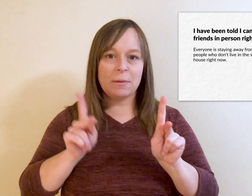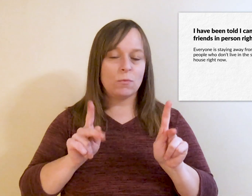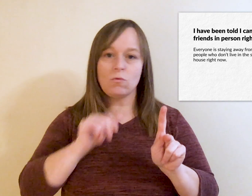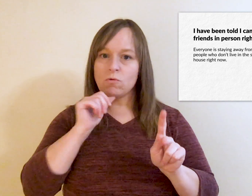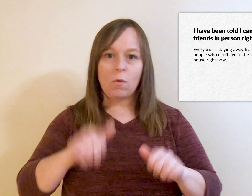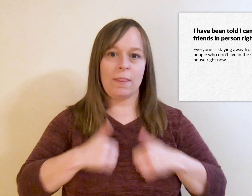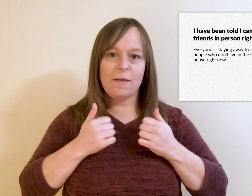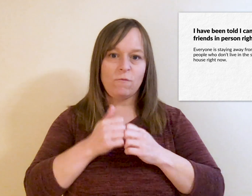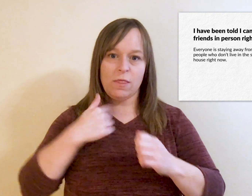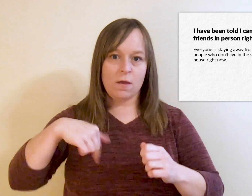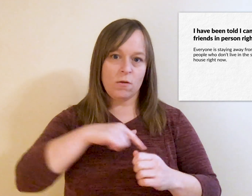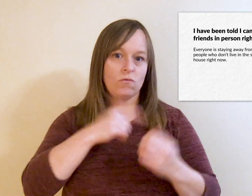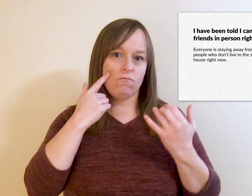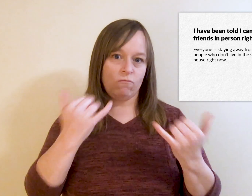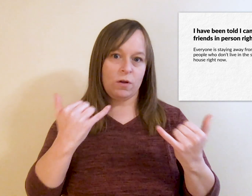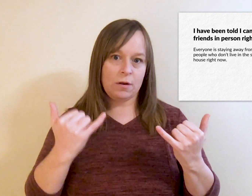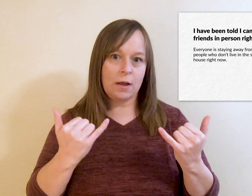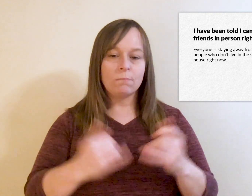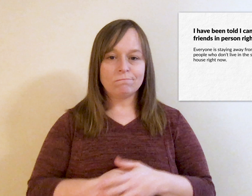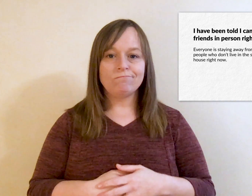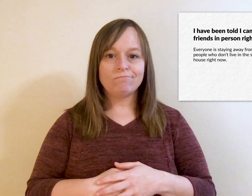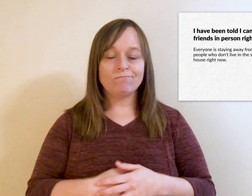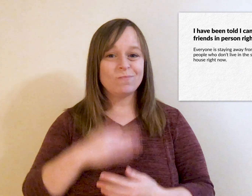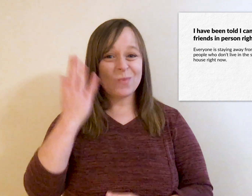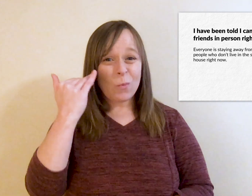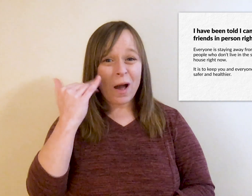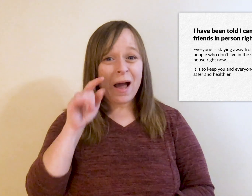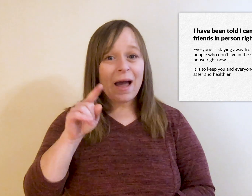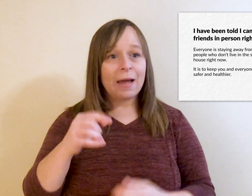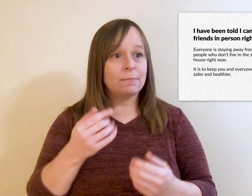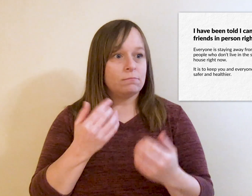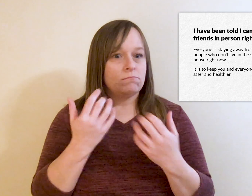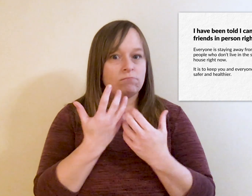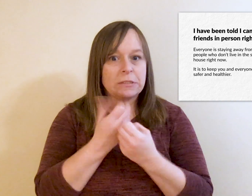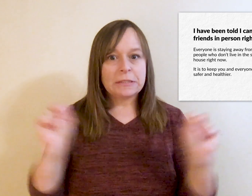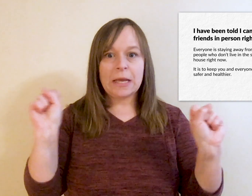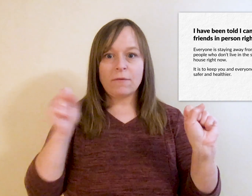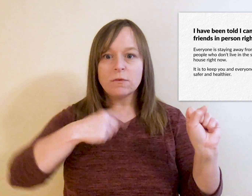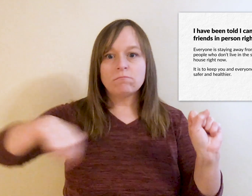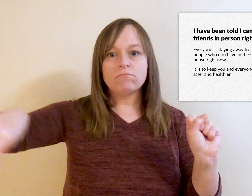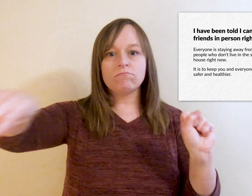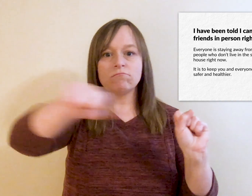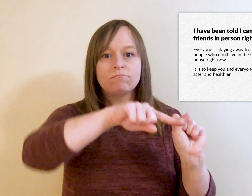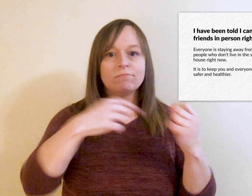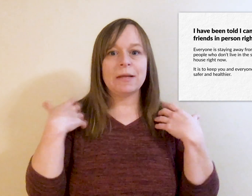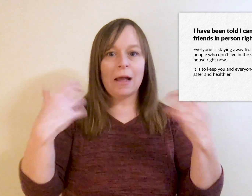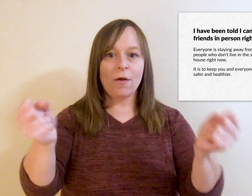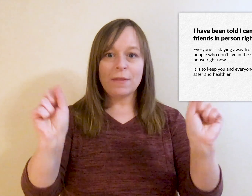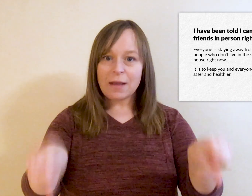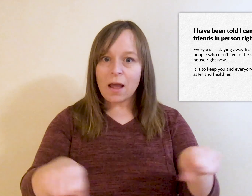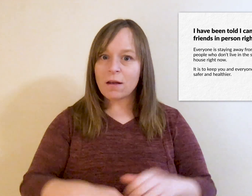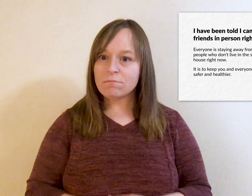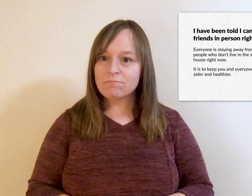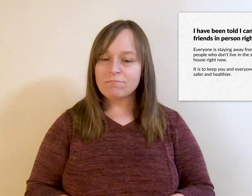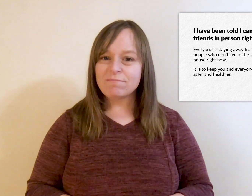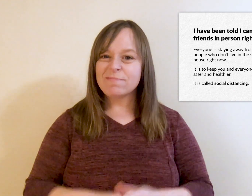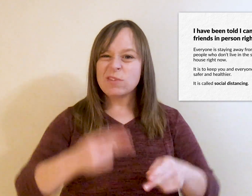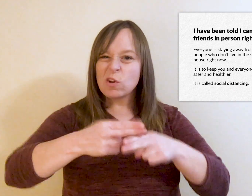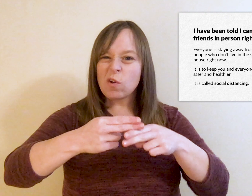people who don't live in the same house right now. It is to keep you and everyone else safer and healthier. It is